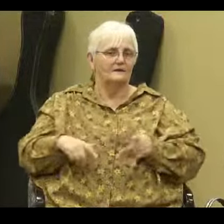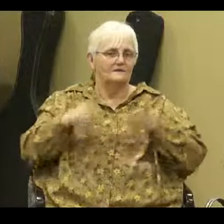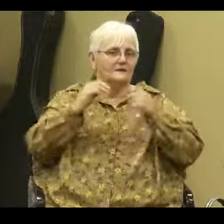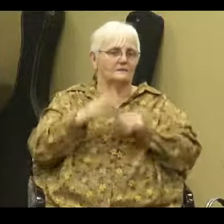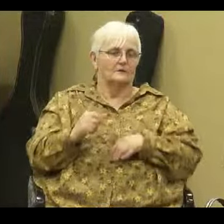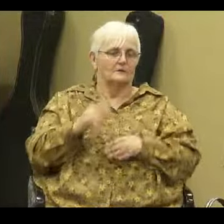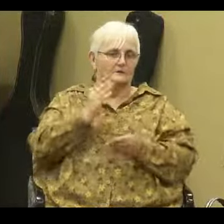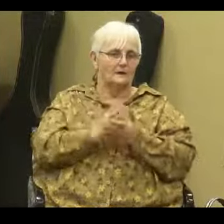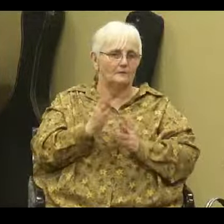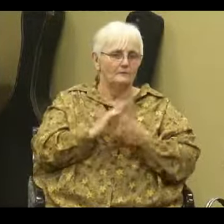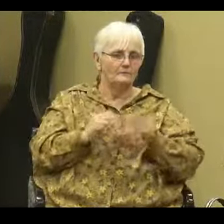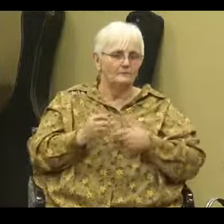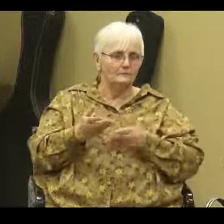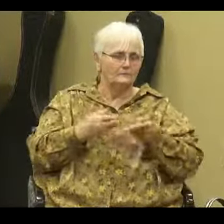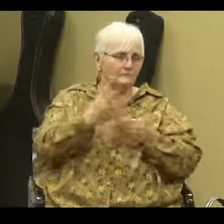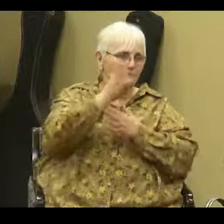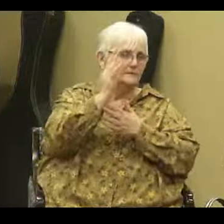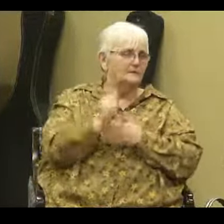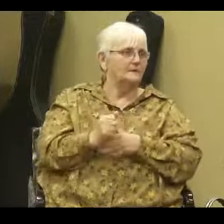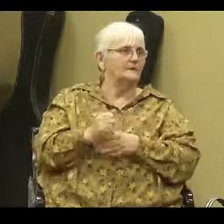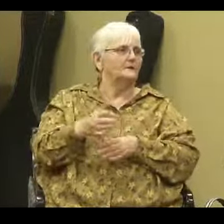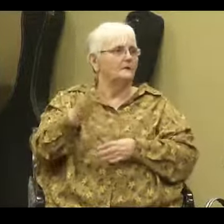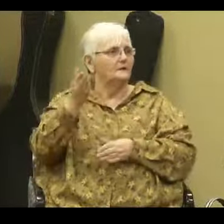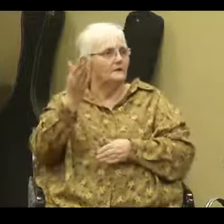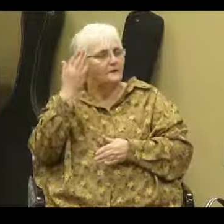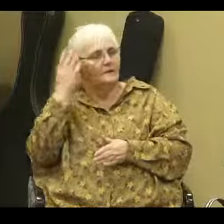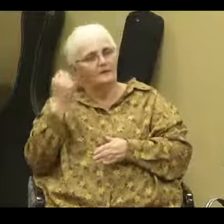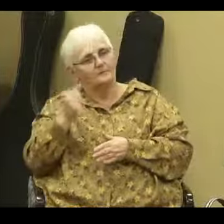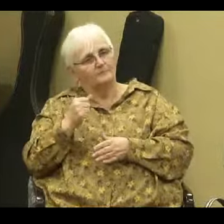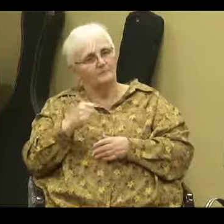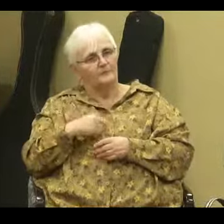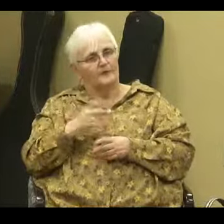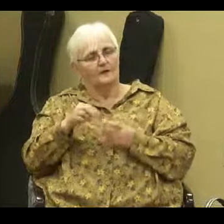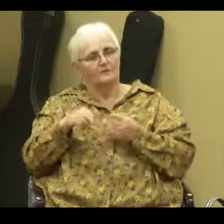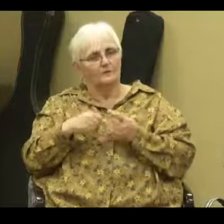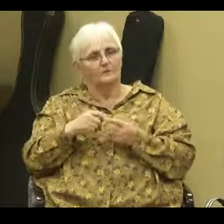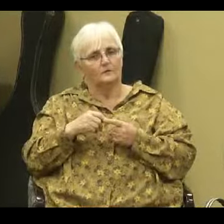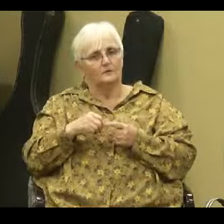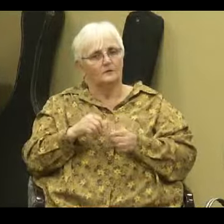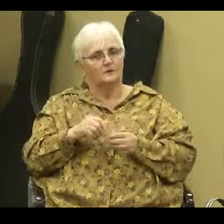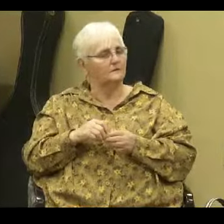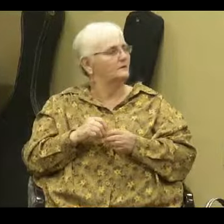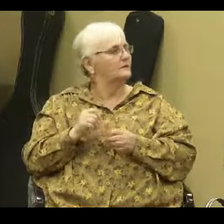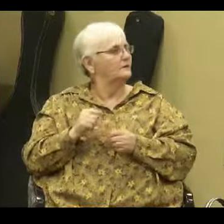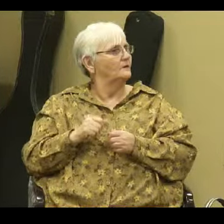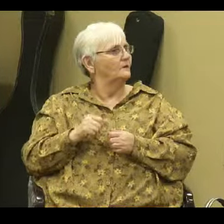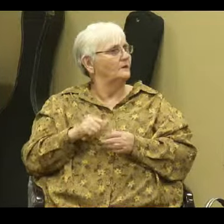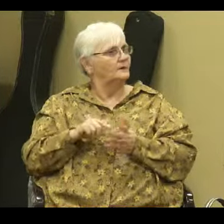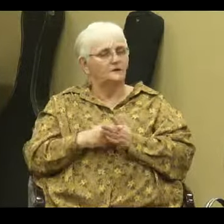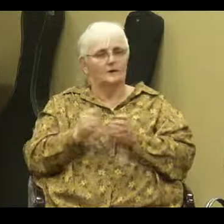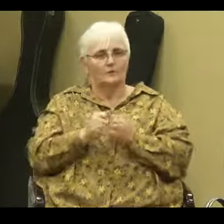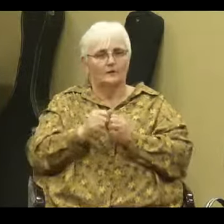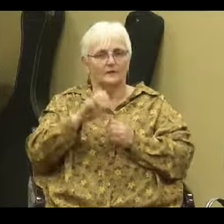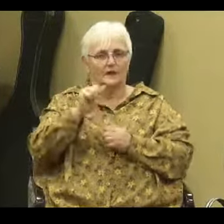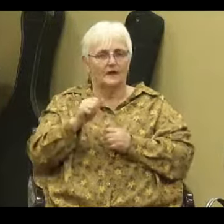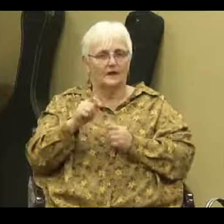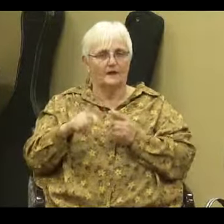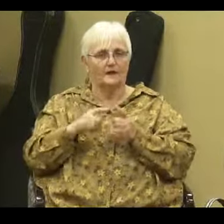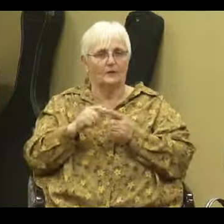people from serving God. You know, I'm not even going to, you know, I can start with A and just go to L and